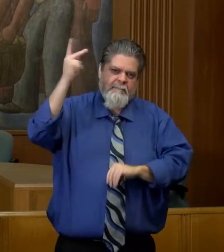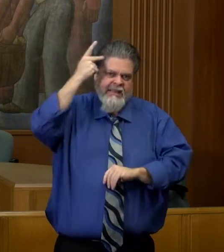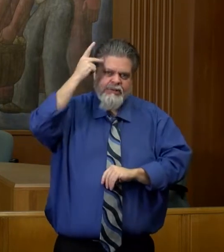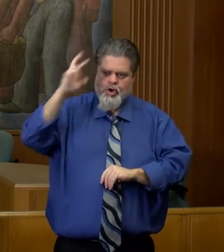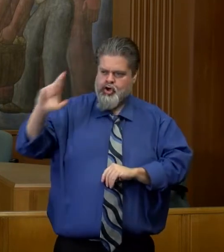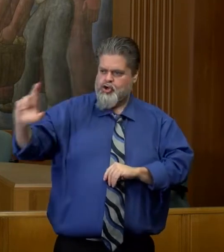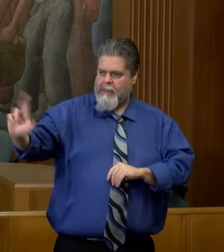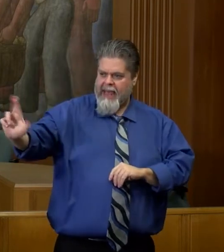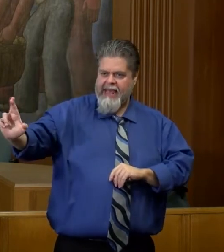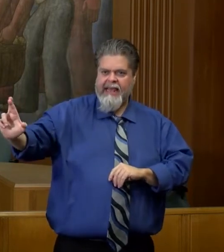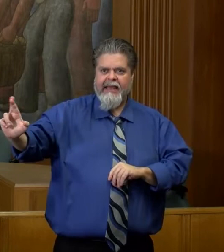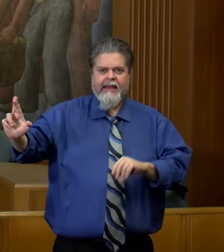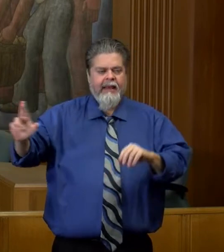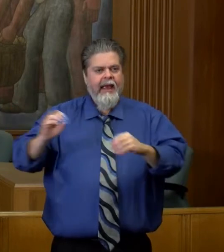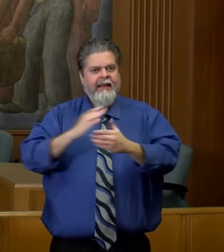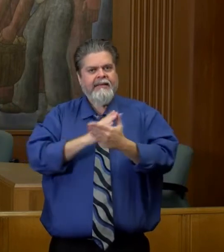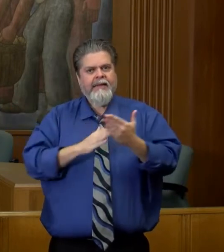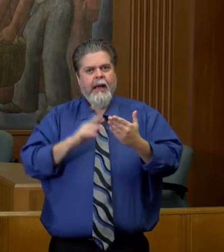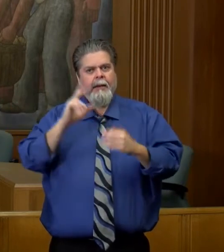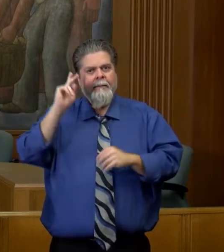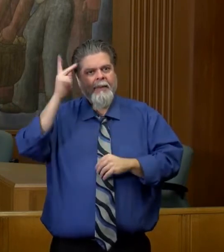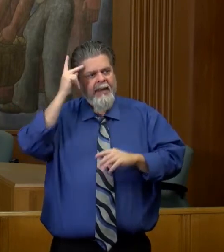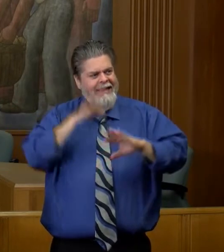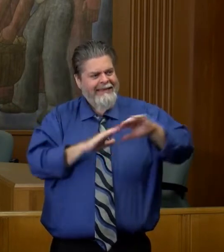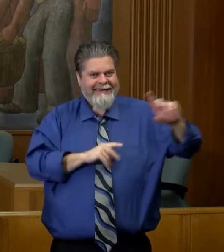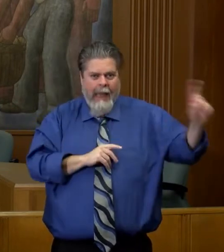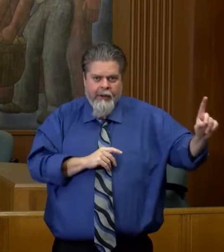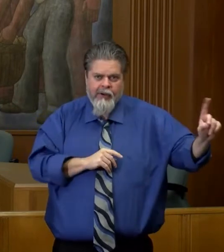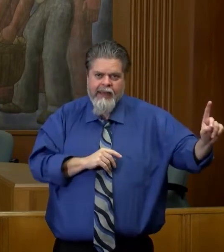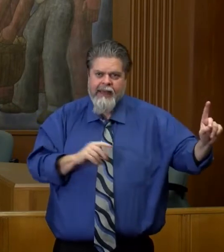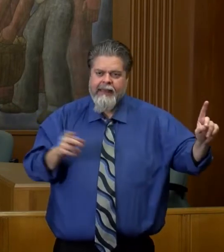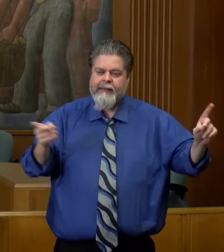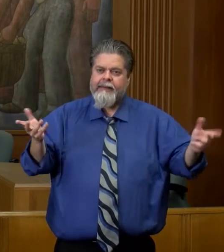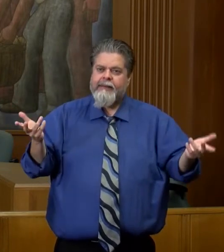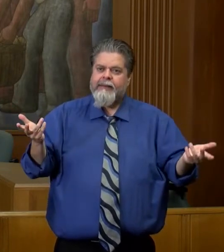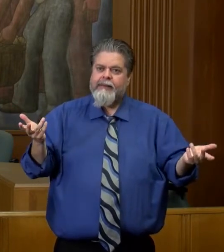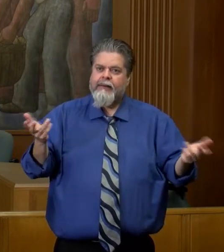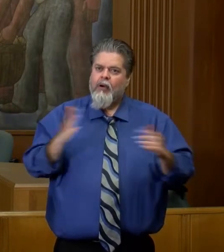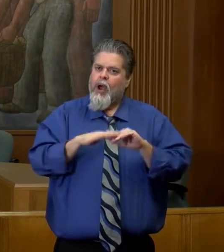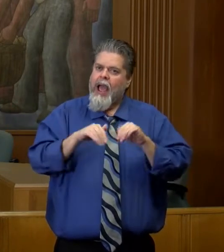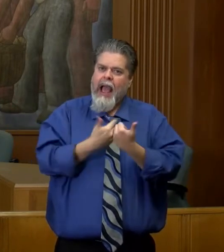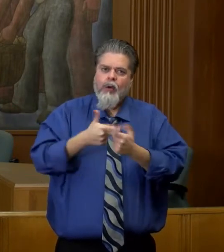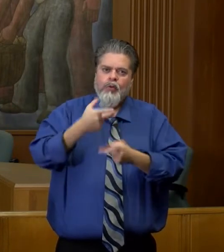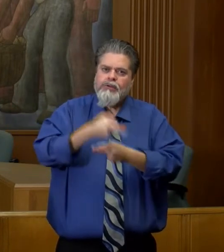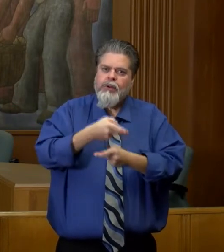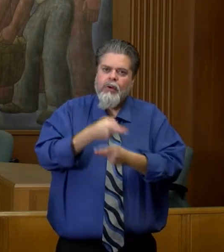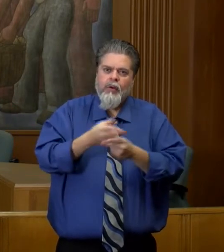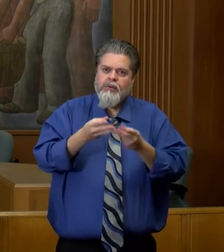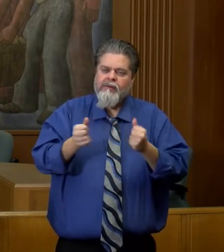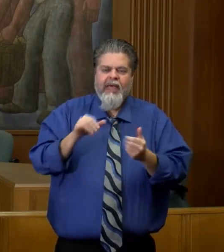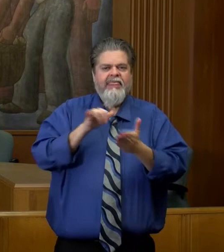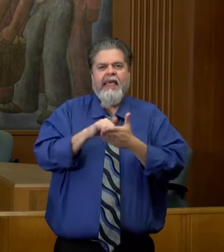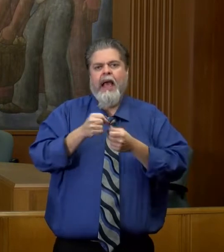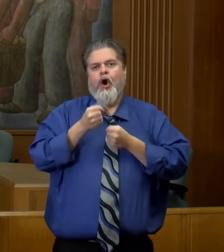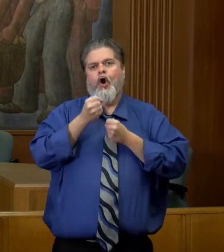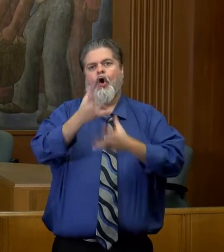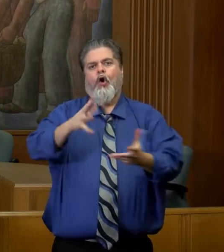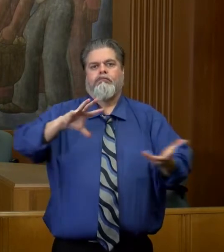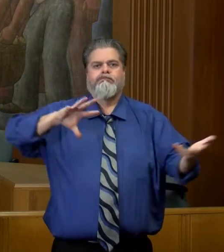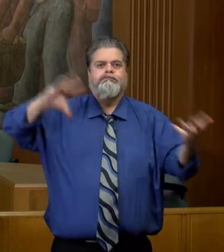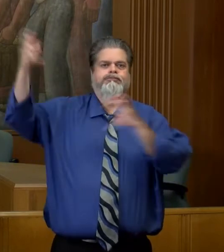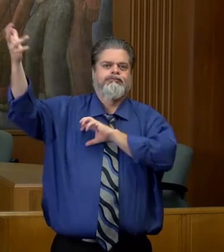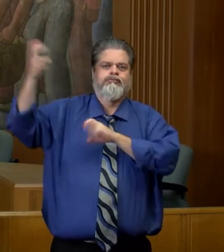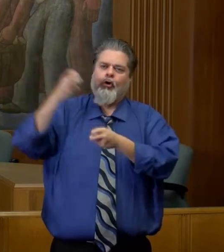Republican responses and there are political responses that are Democrat responses on how to take care of this virus. And that makes it very hard,